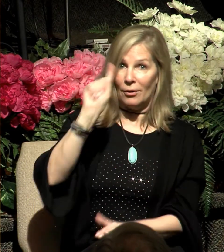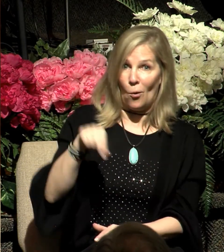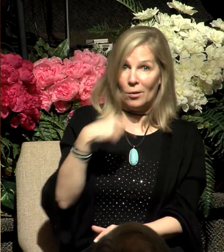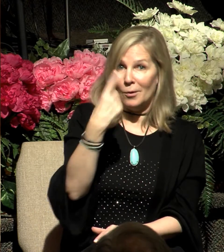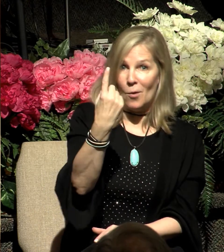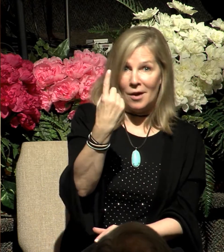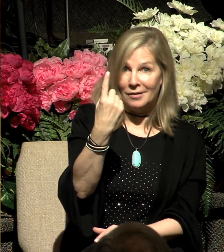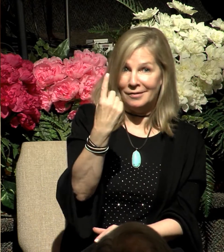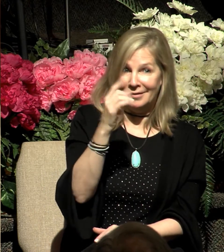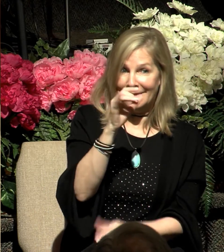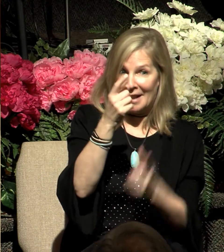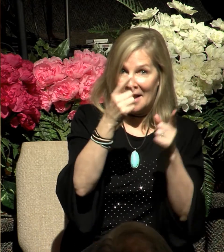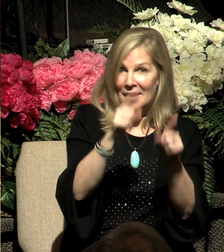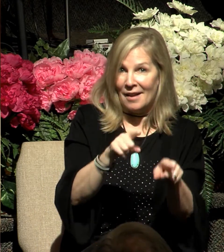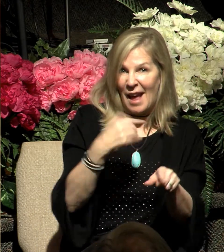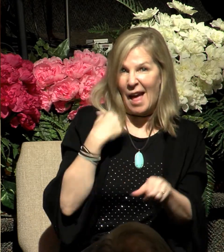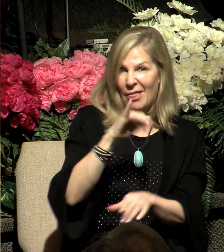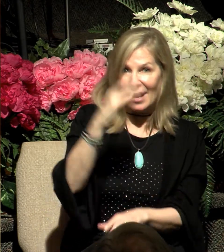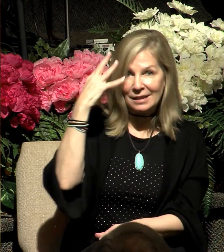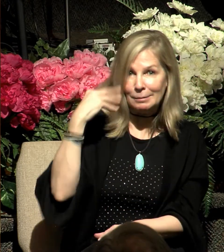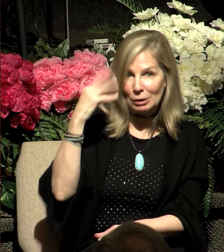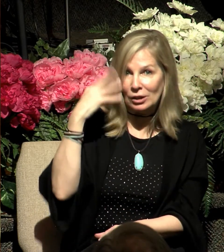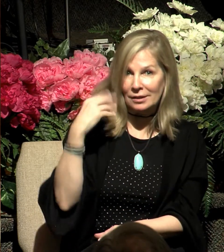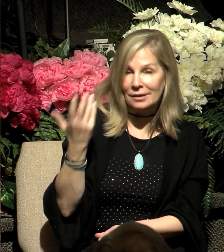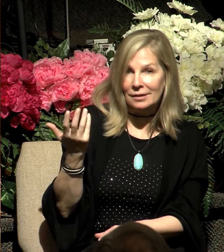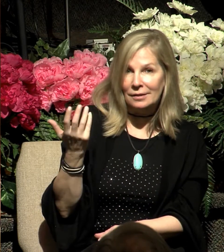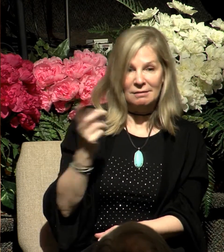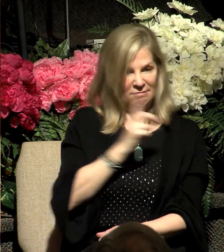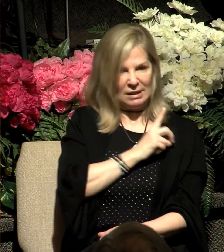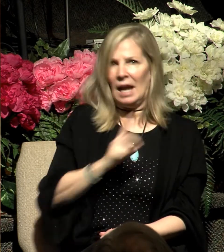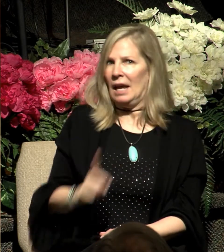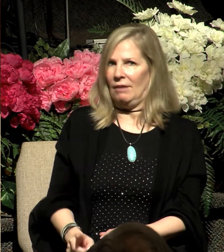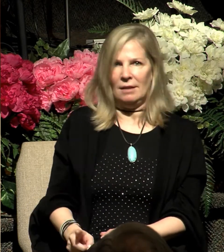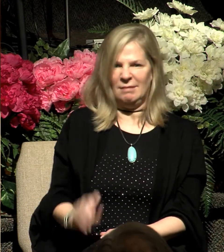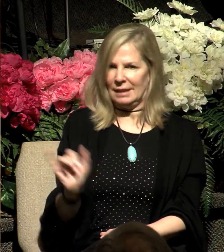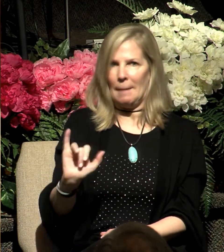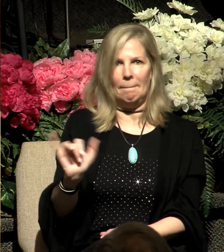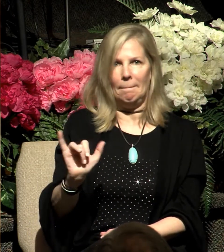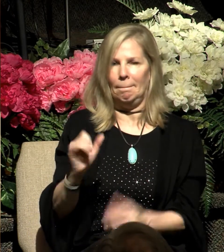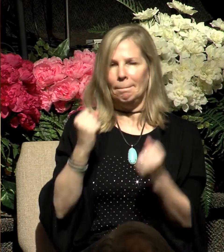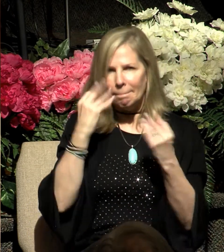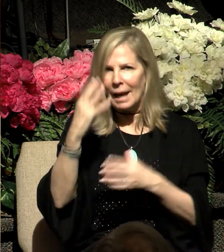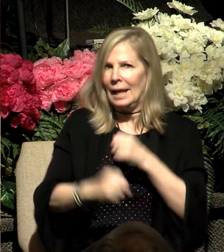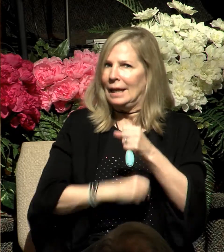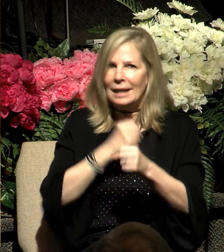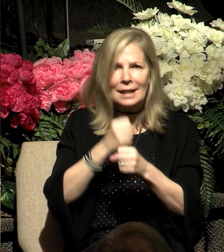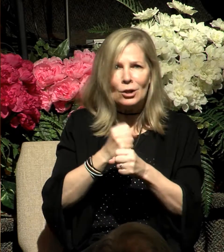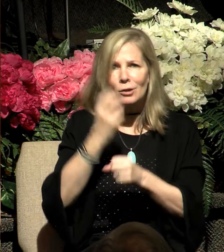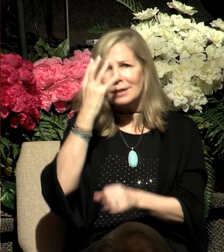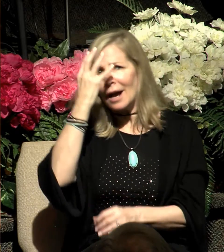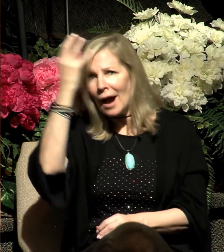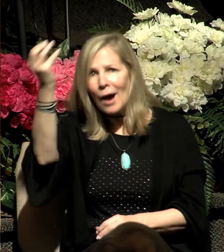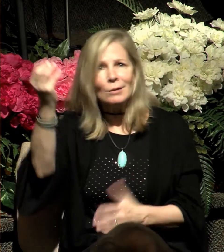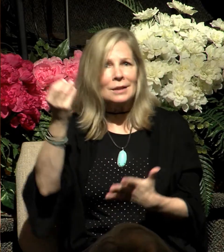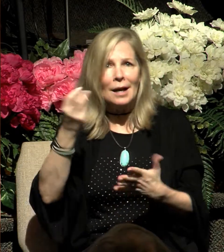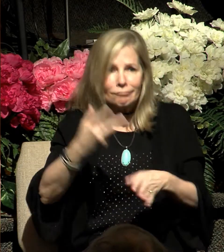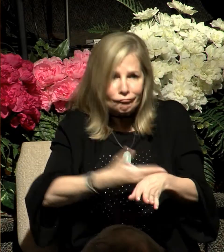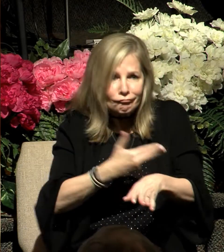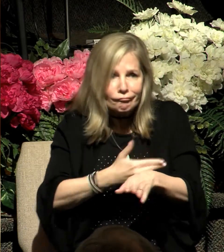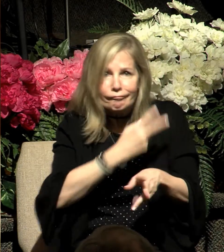to. David, we read in Scripture, spent many years being a shepherd to his father's sheep, not even his own sheep,